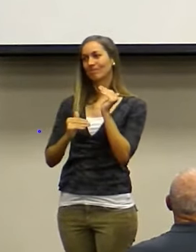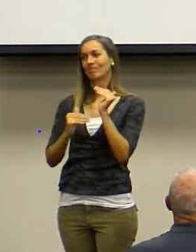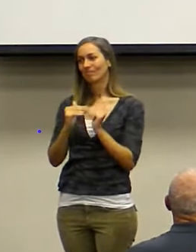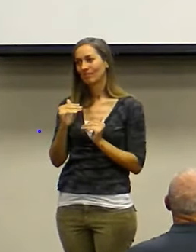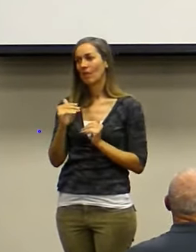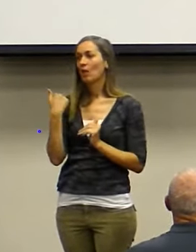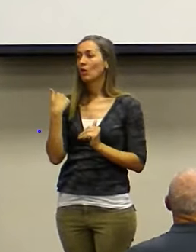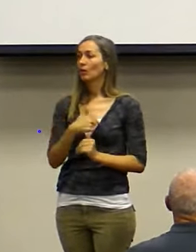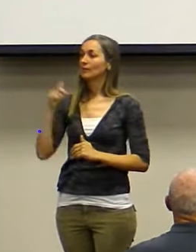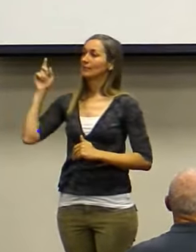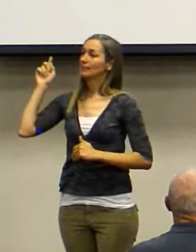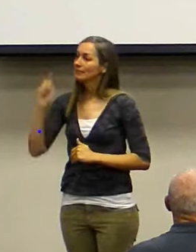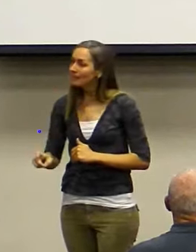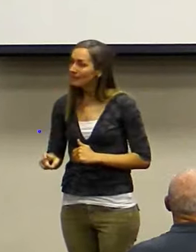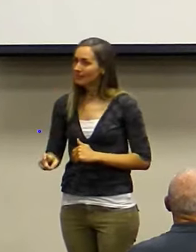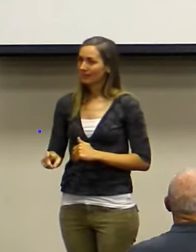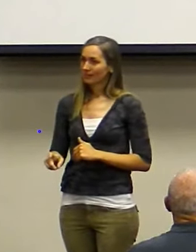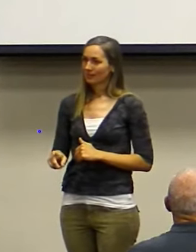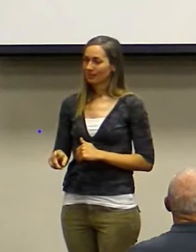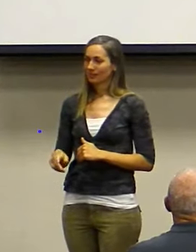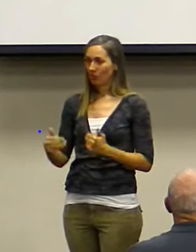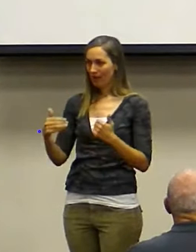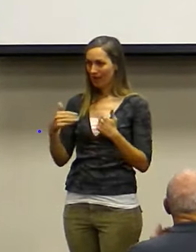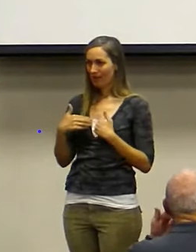He said, we need that same obedience.